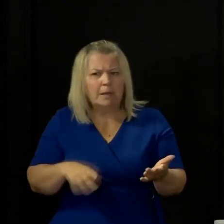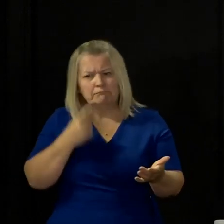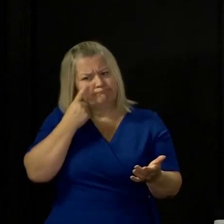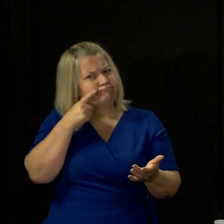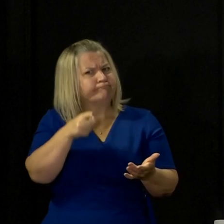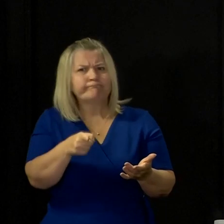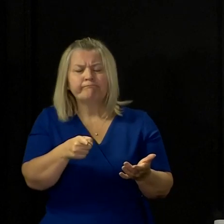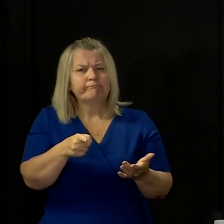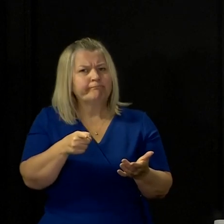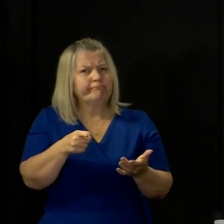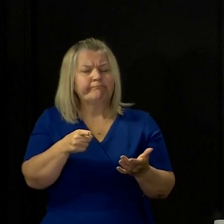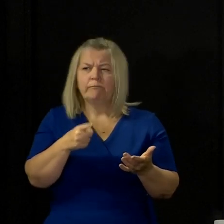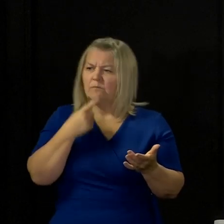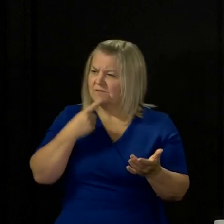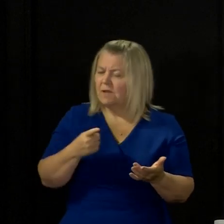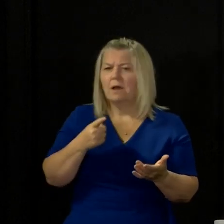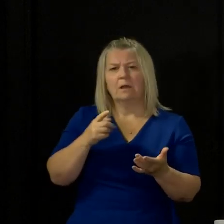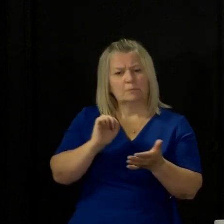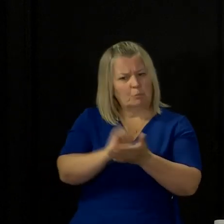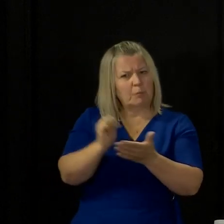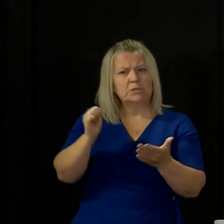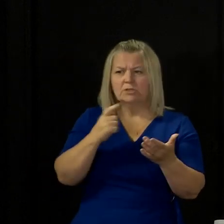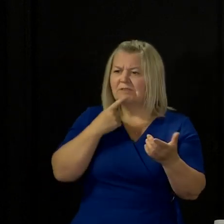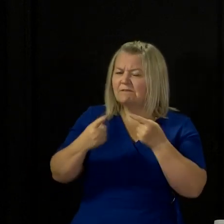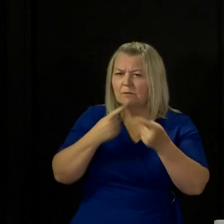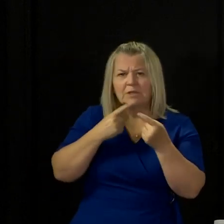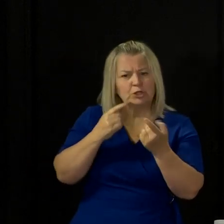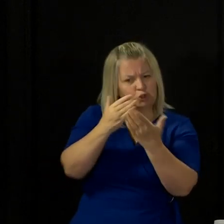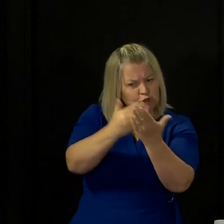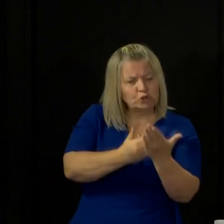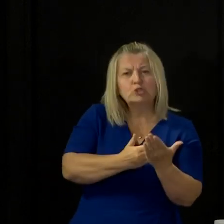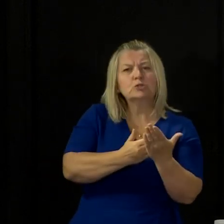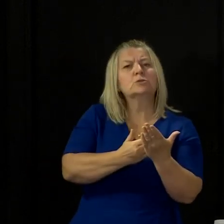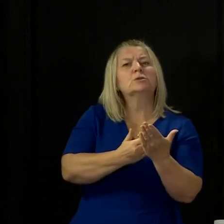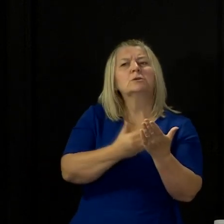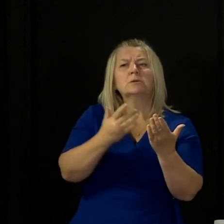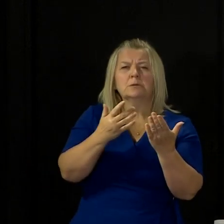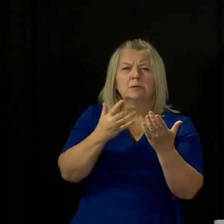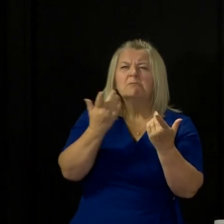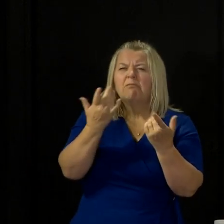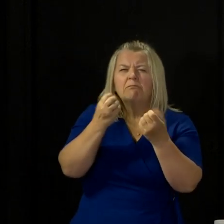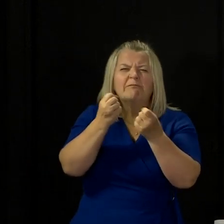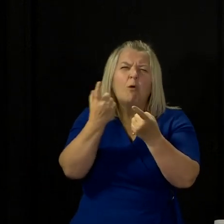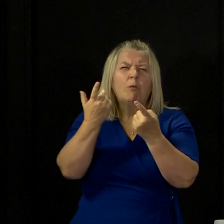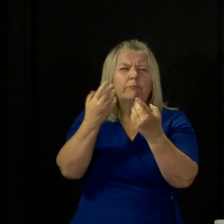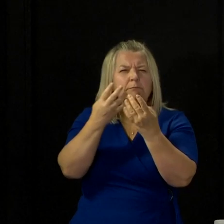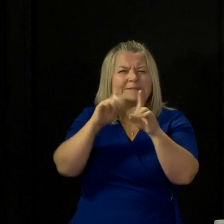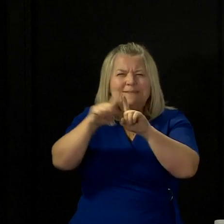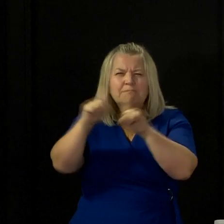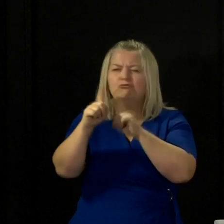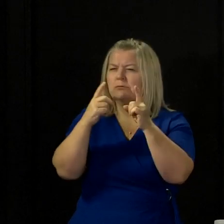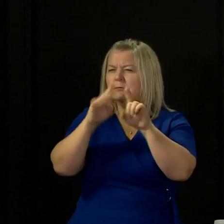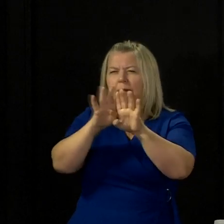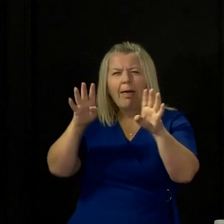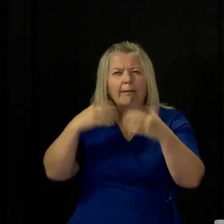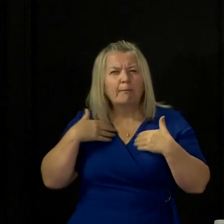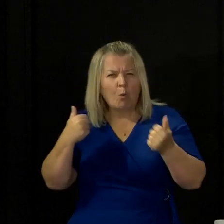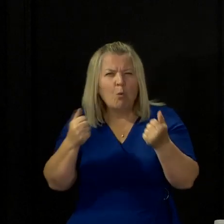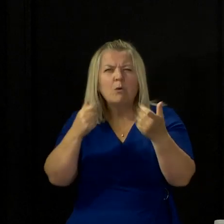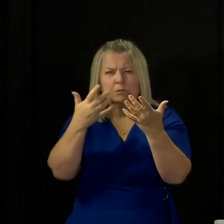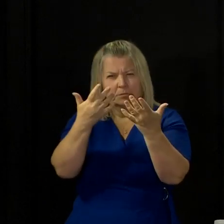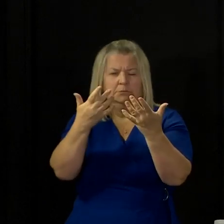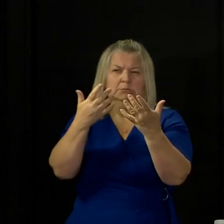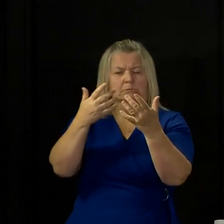also said that we will begin to publish data broken down health board by health board as soon as we are able to do that. We